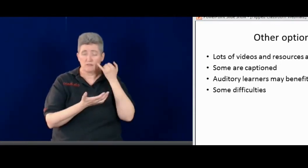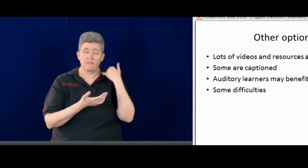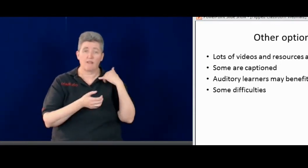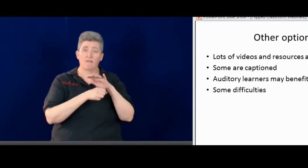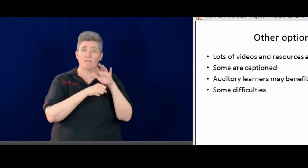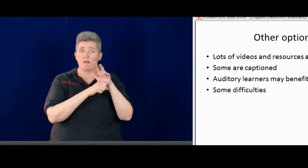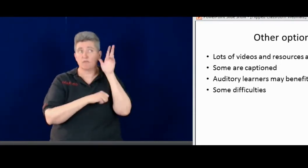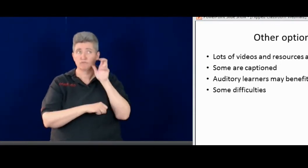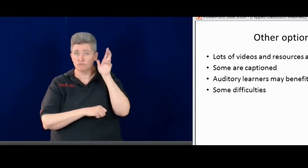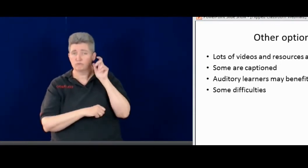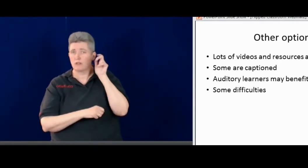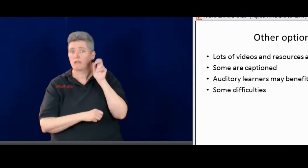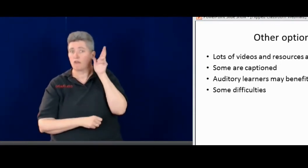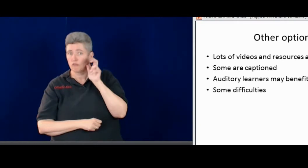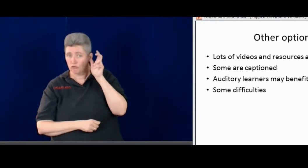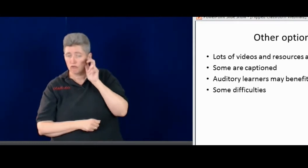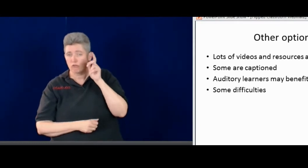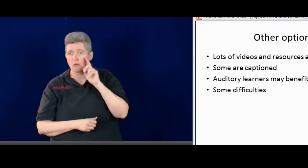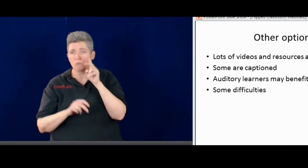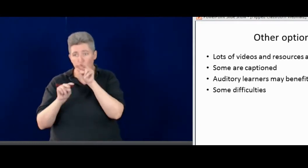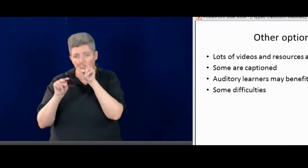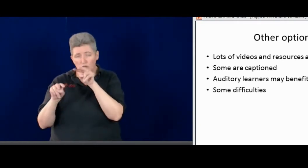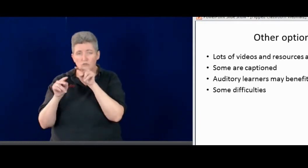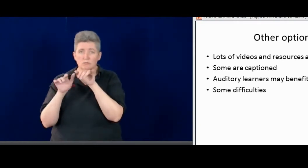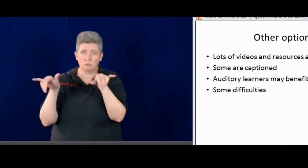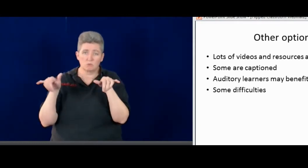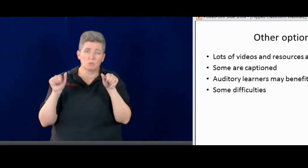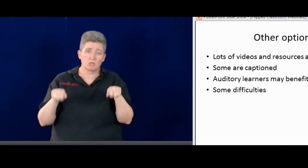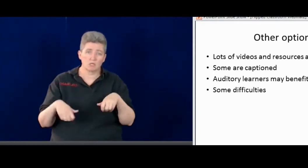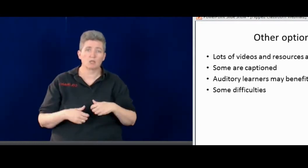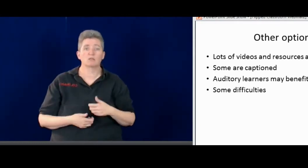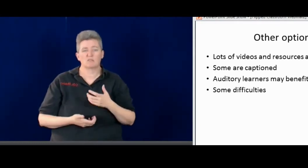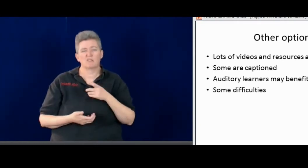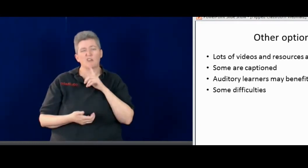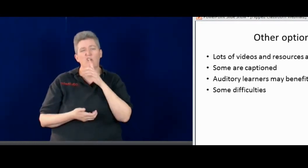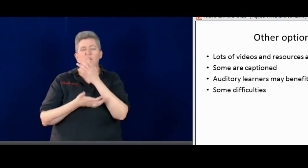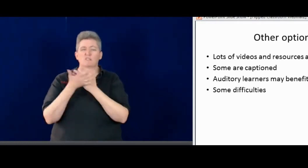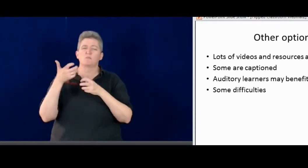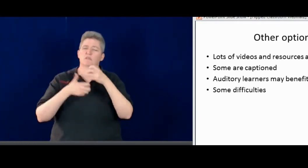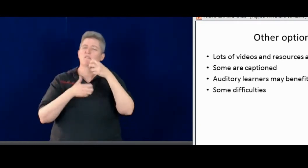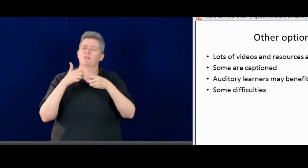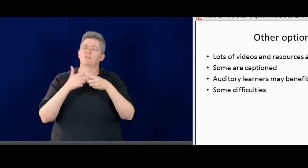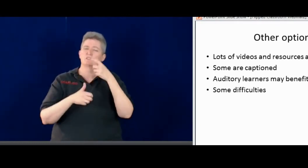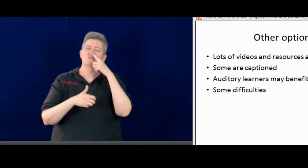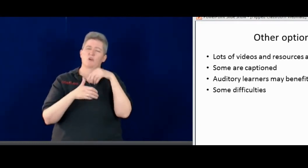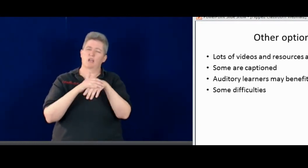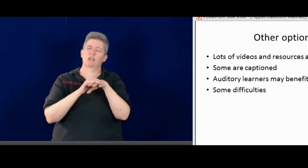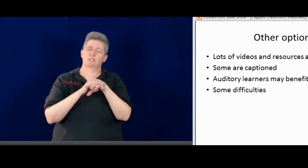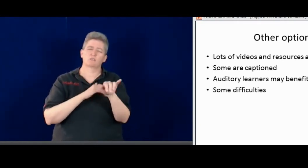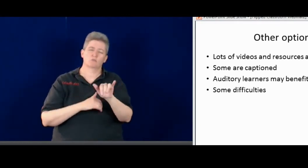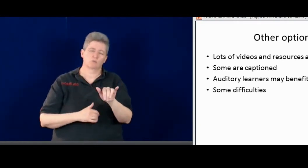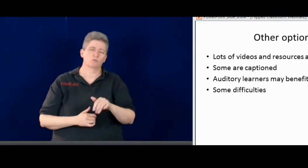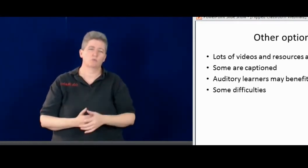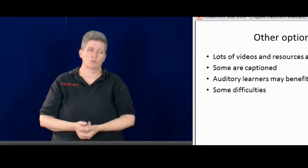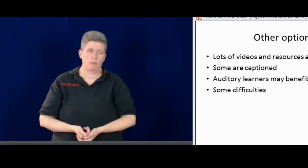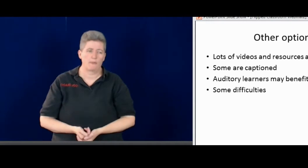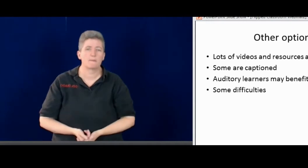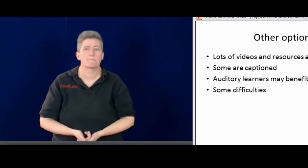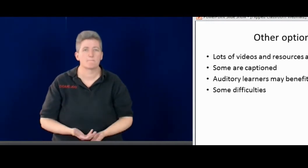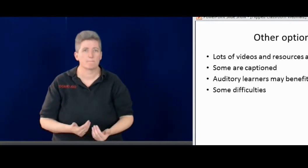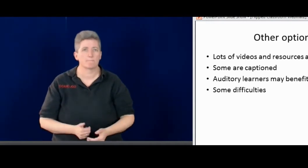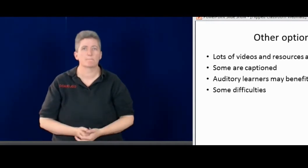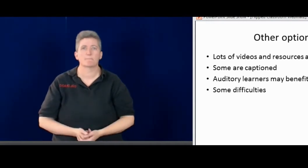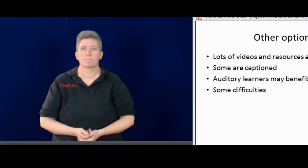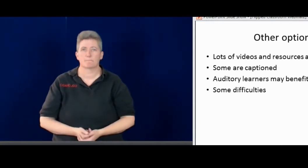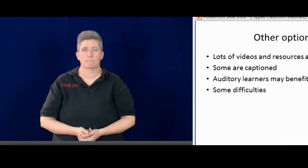Some would be good for auditory learners as well. So they can watch that at the same time. Sometimes it's a little bit difficult to